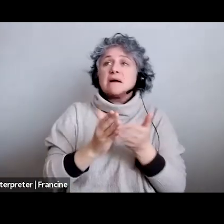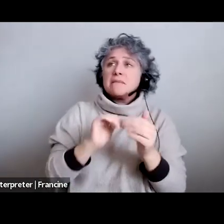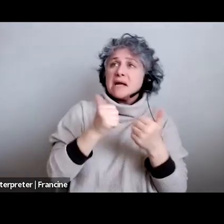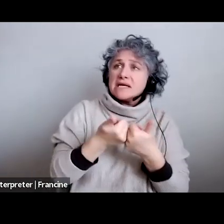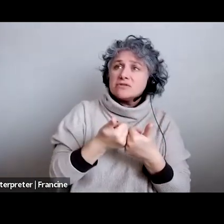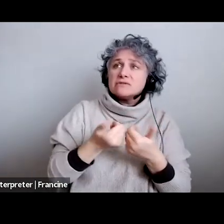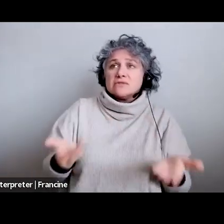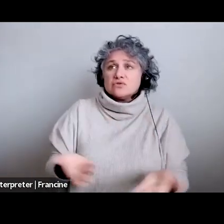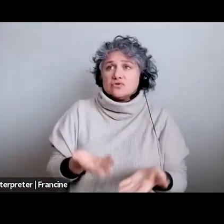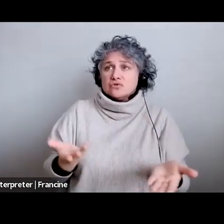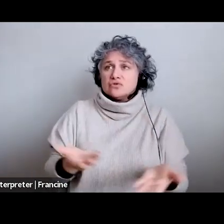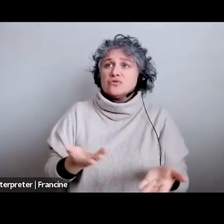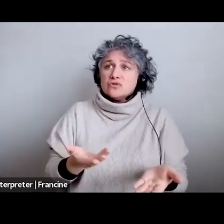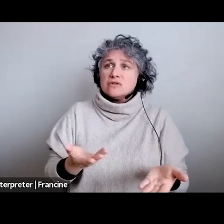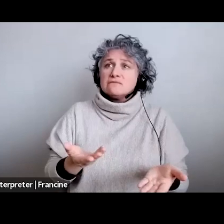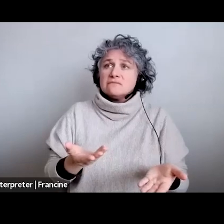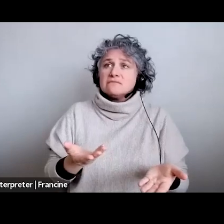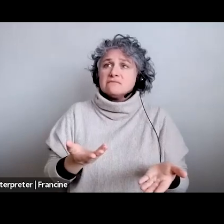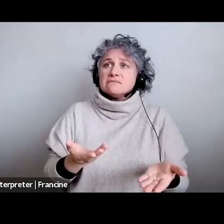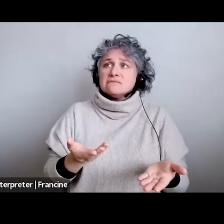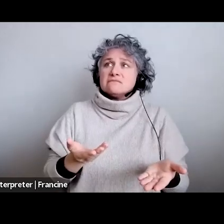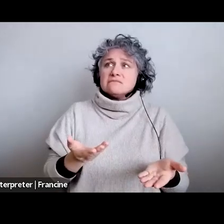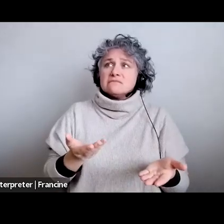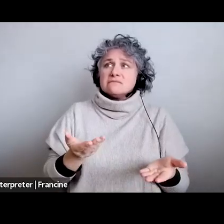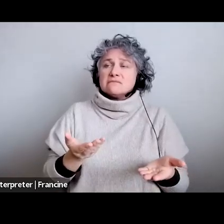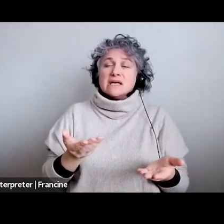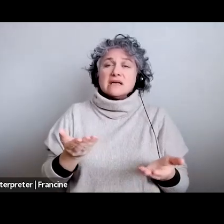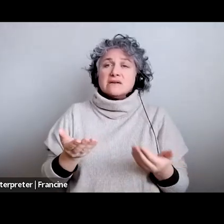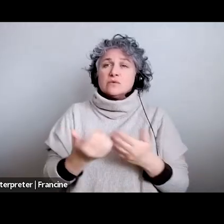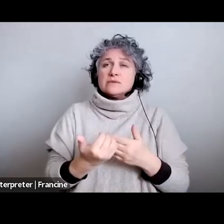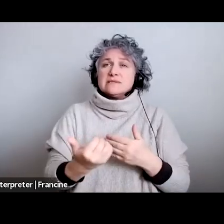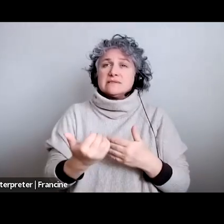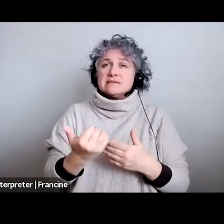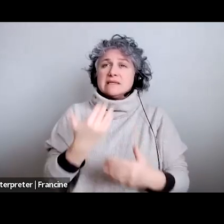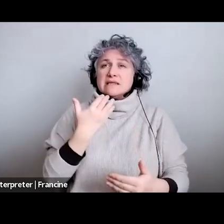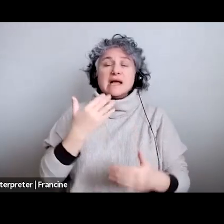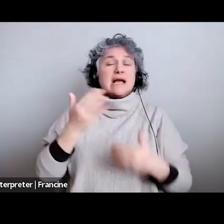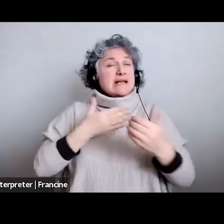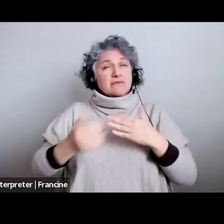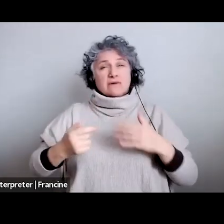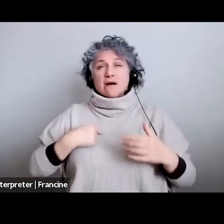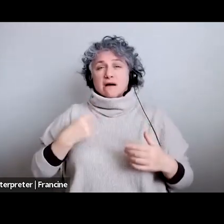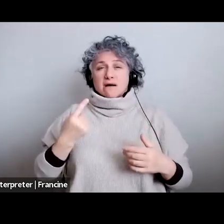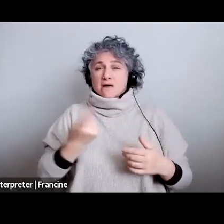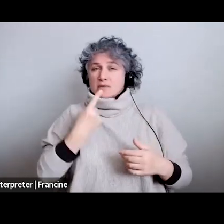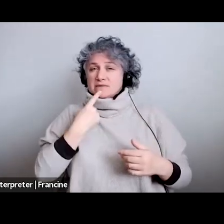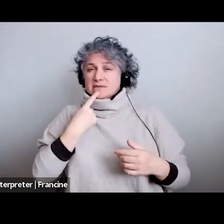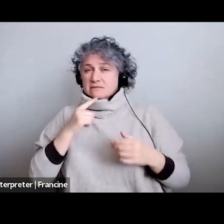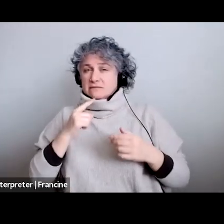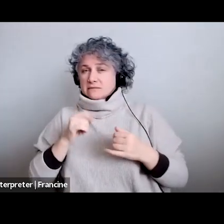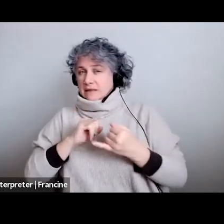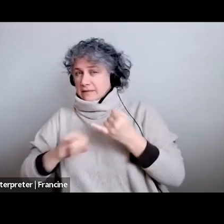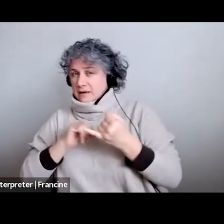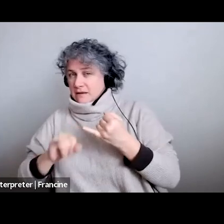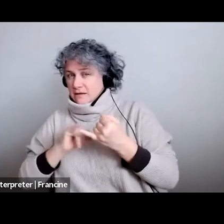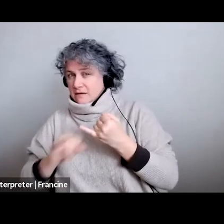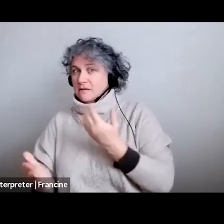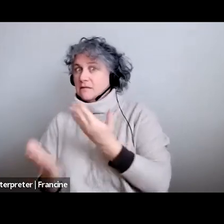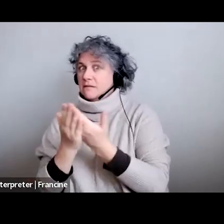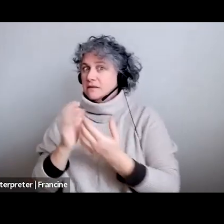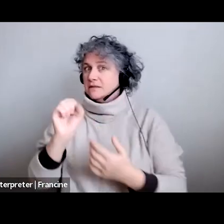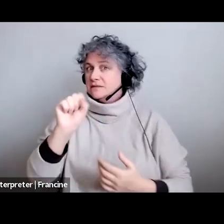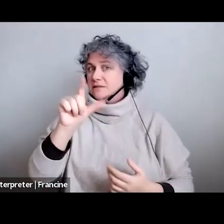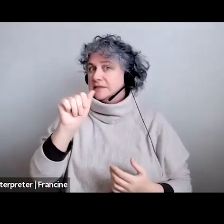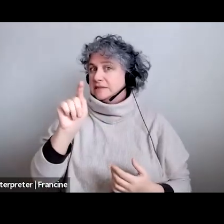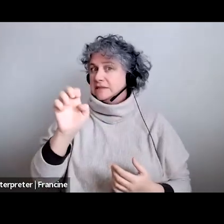who send out even though i always say at the end almost 95 of the time they send out their own little